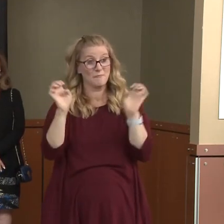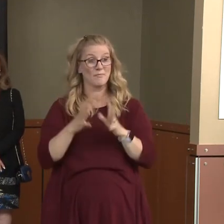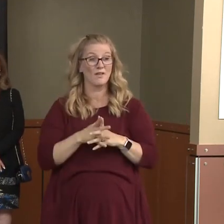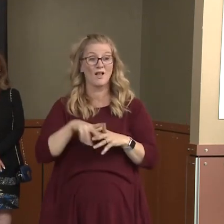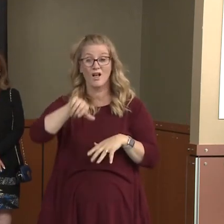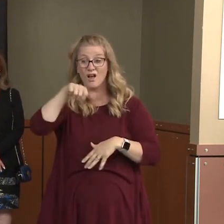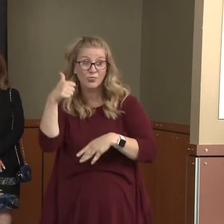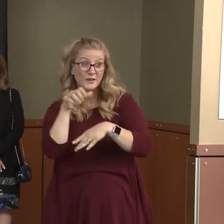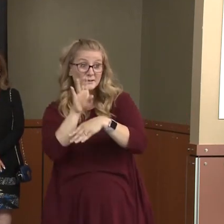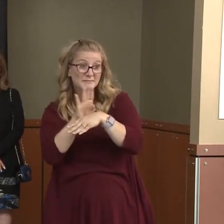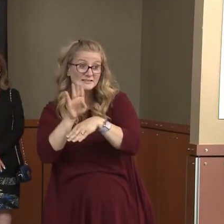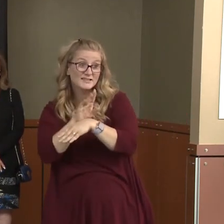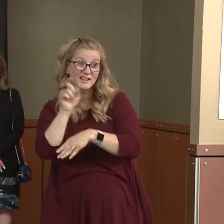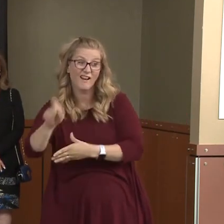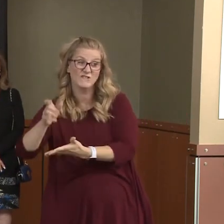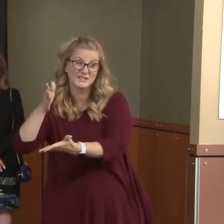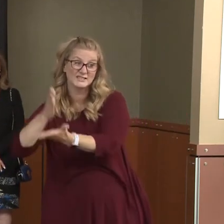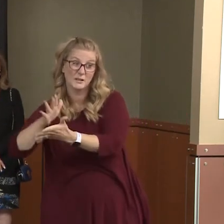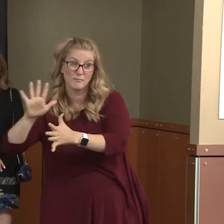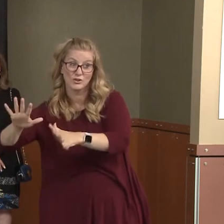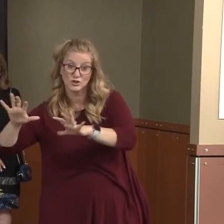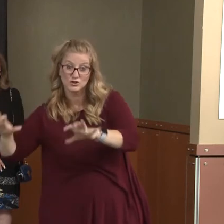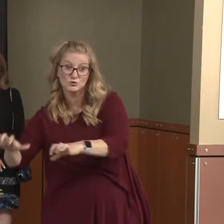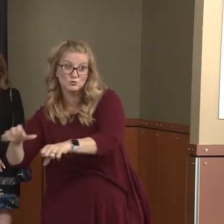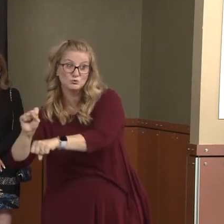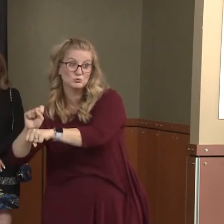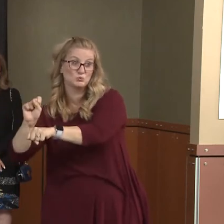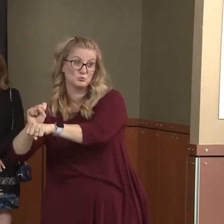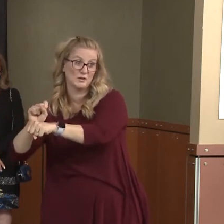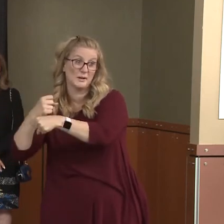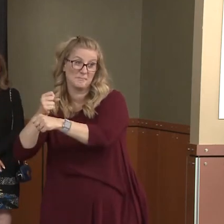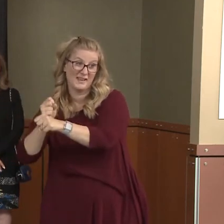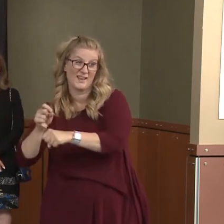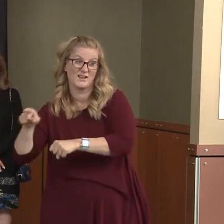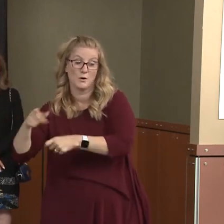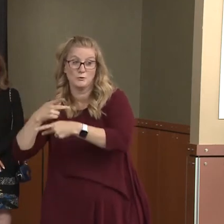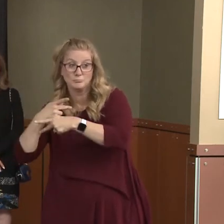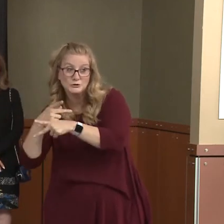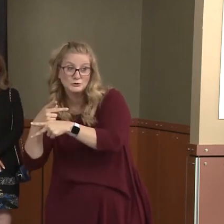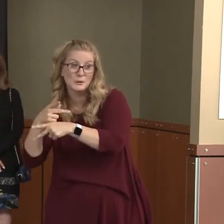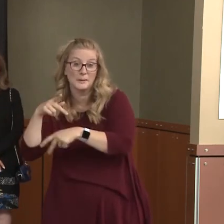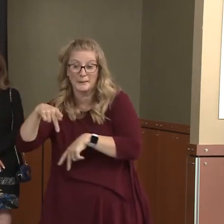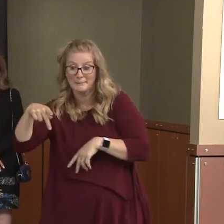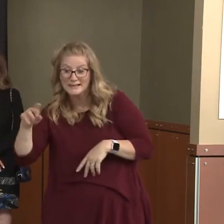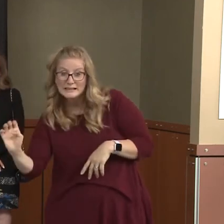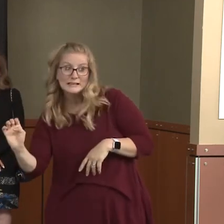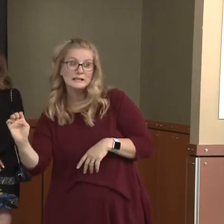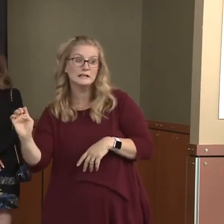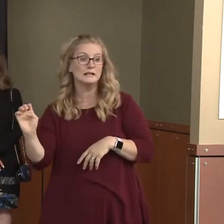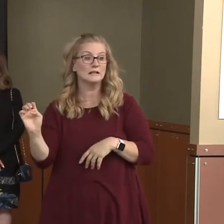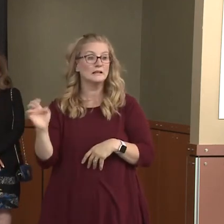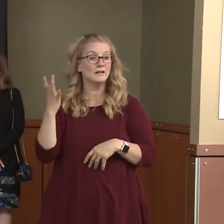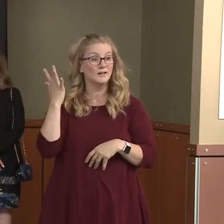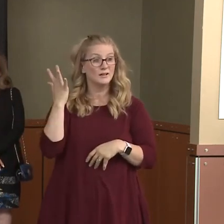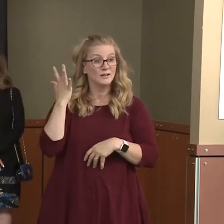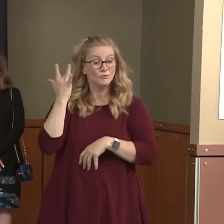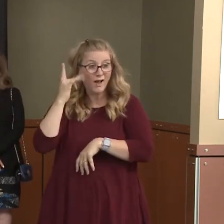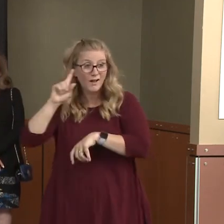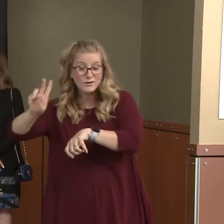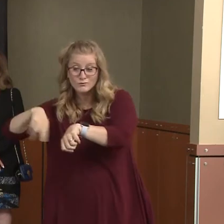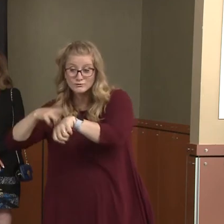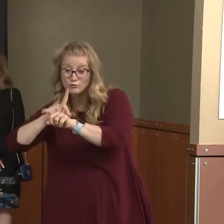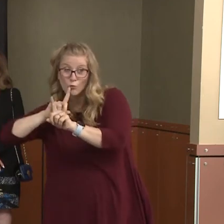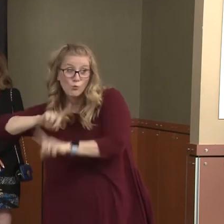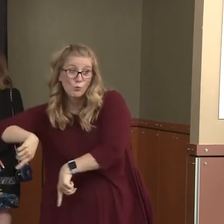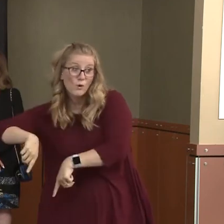PPE and ventilators and things like that. So it's hard to have someone look in the eye and tell you that we're not in an